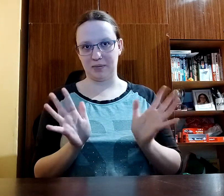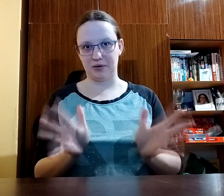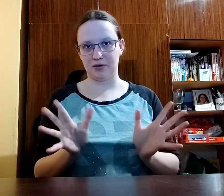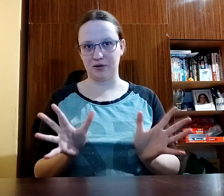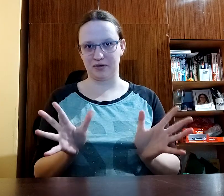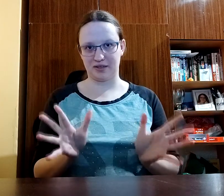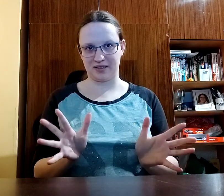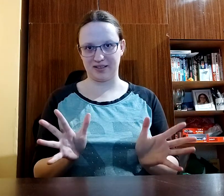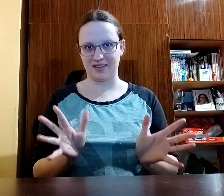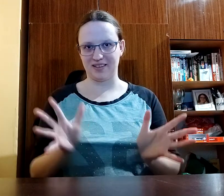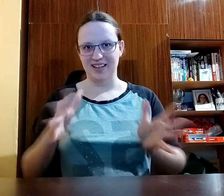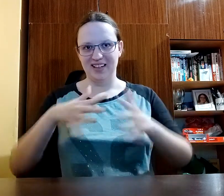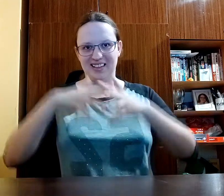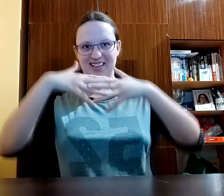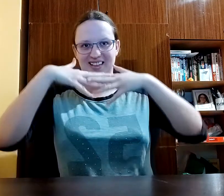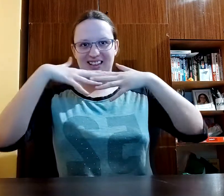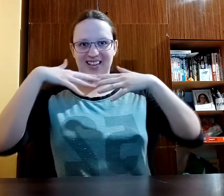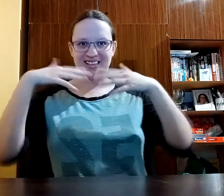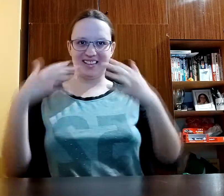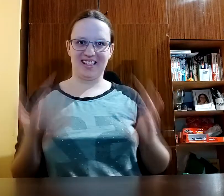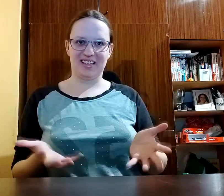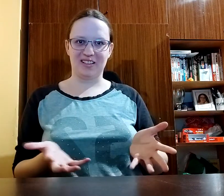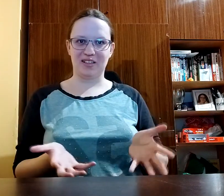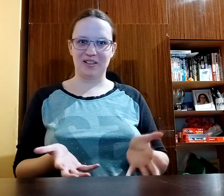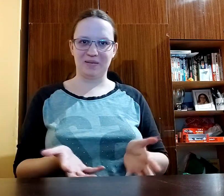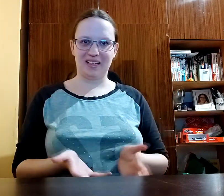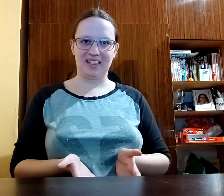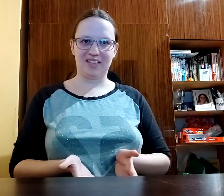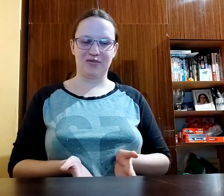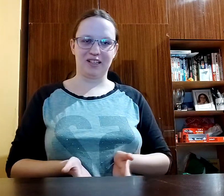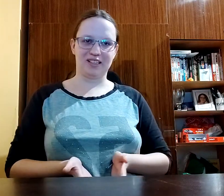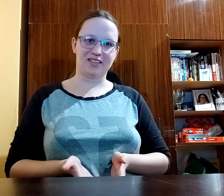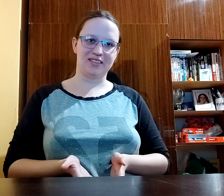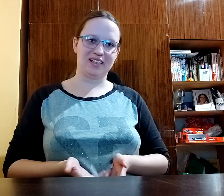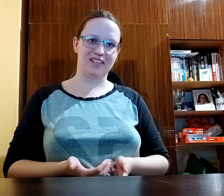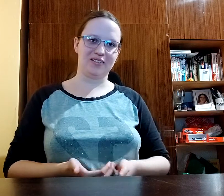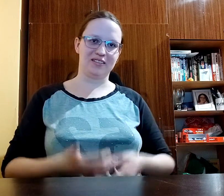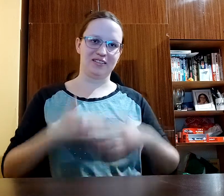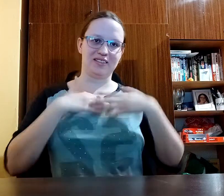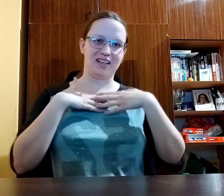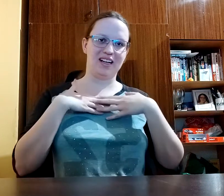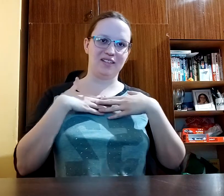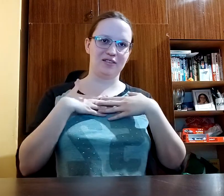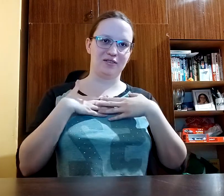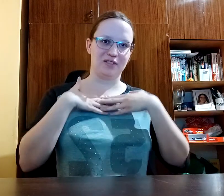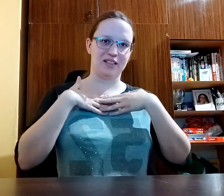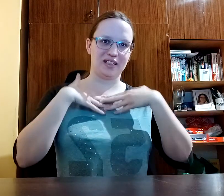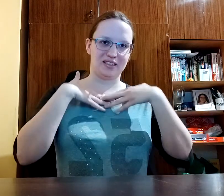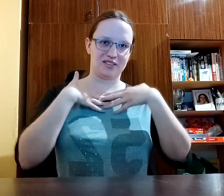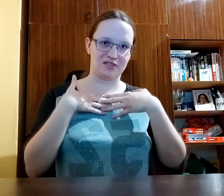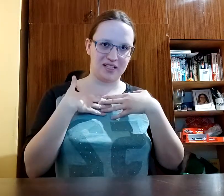approach so they like stay calm and thanks to that also I don't feel that stress